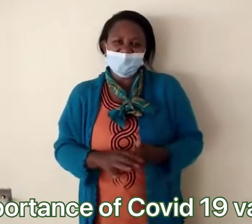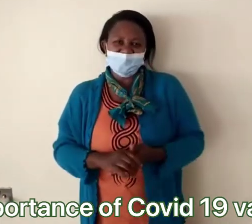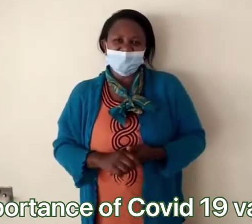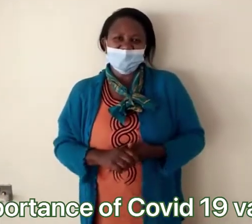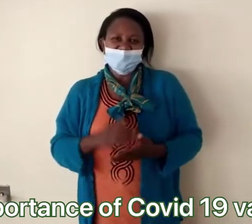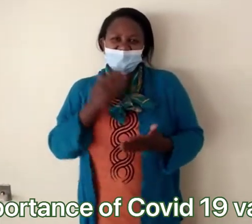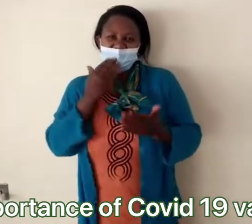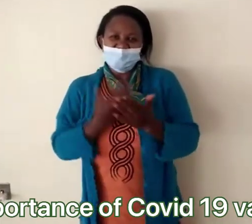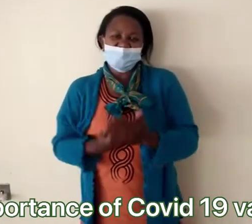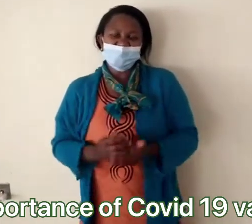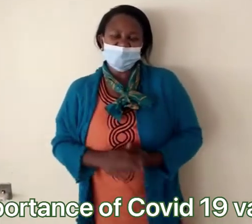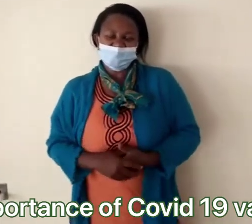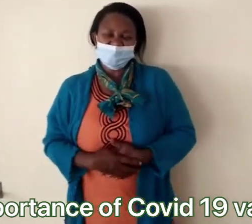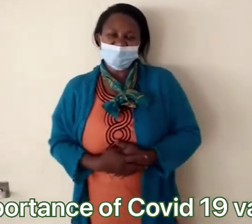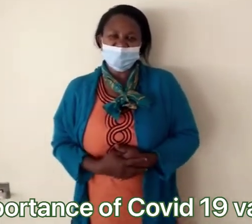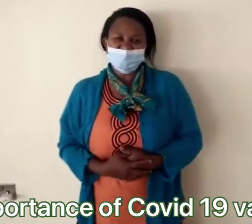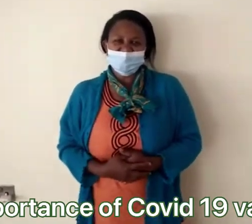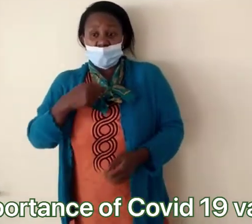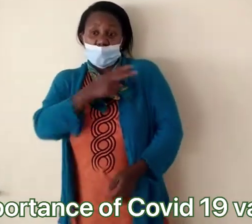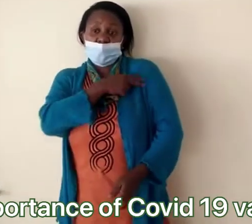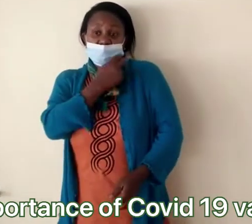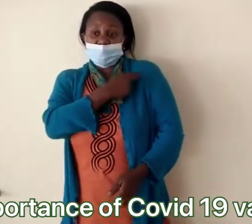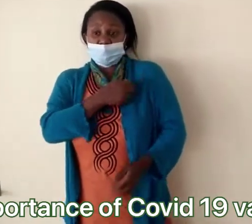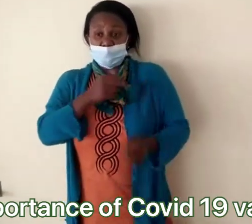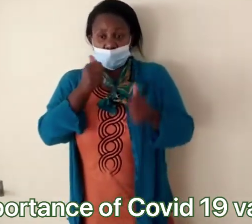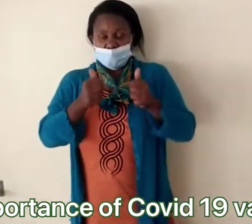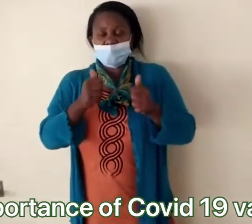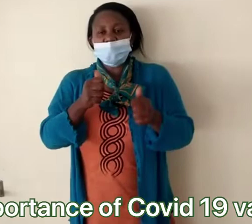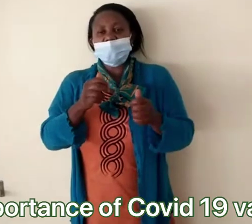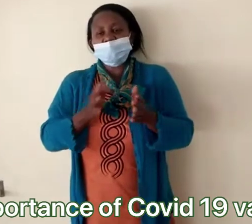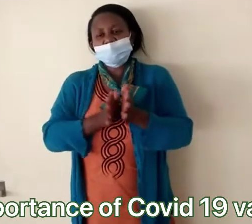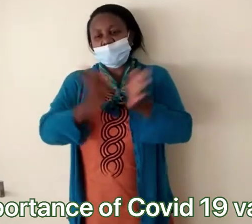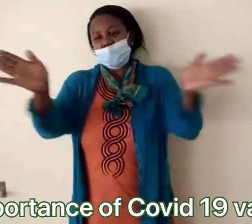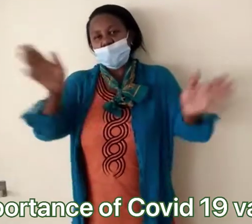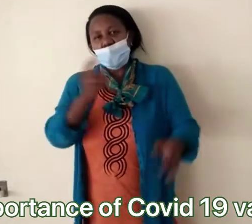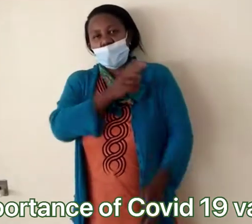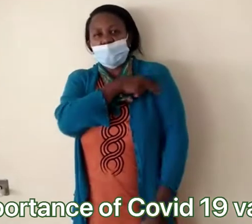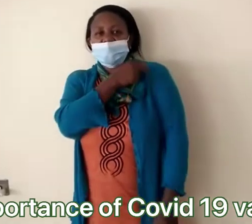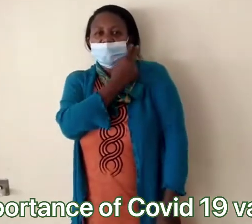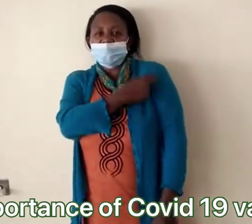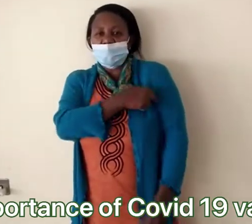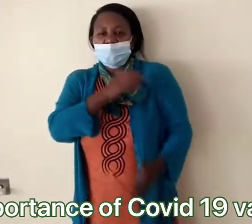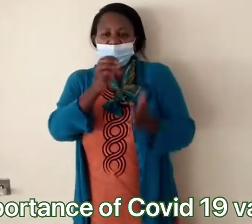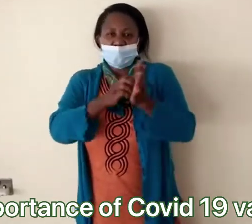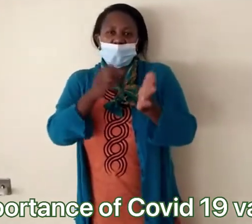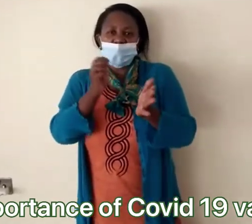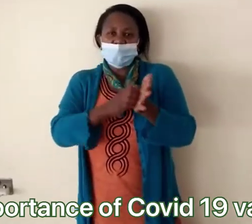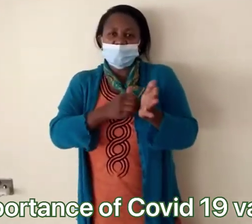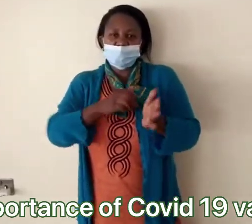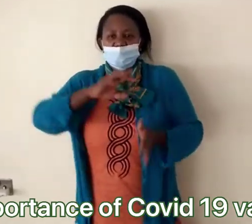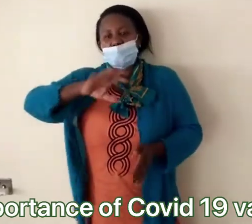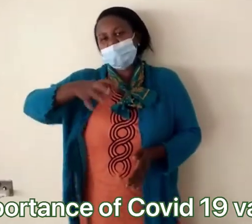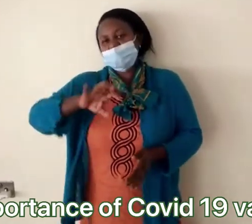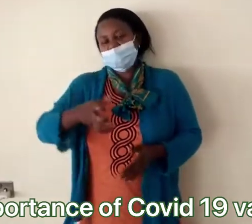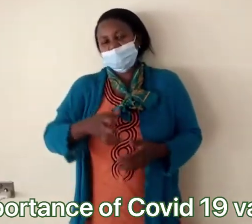very much. God bless you. Thank you. The hospital which I was vaccinated was General Hospital